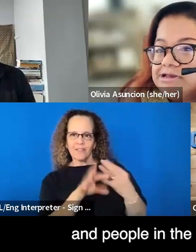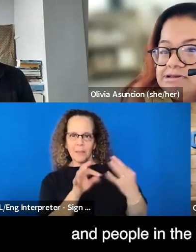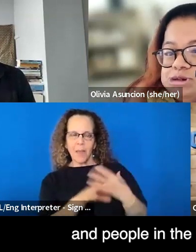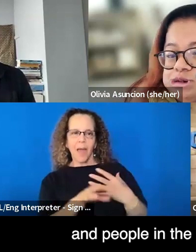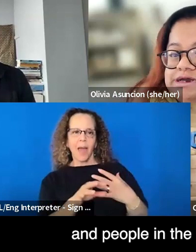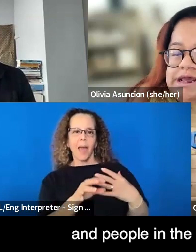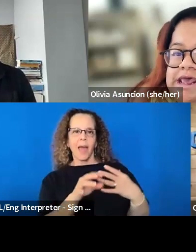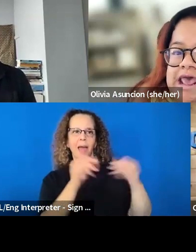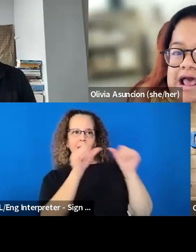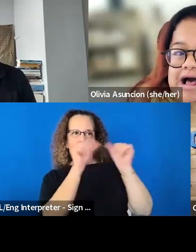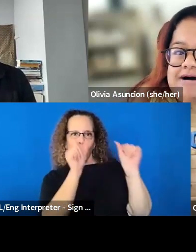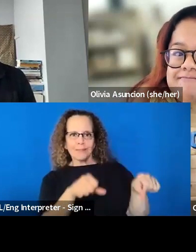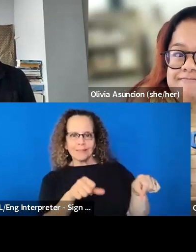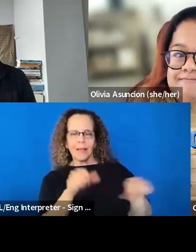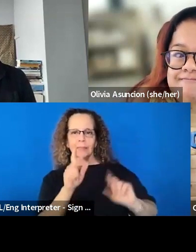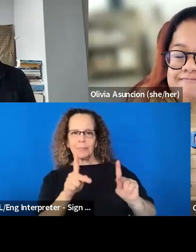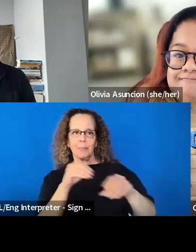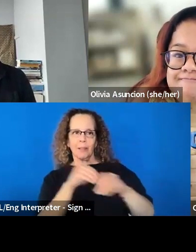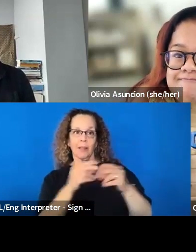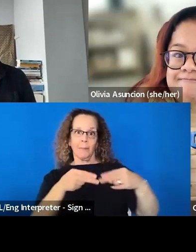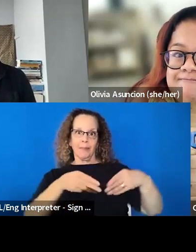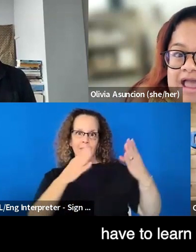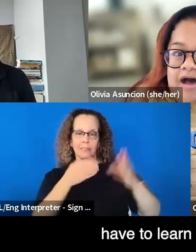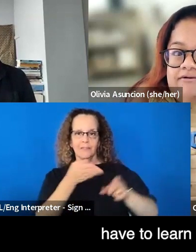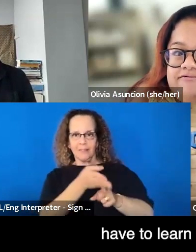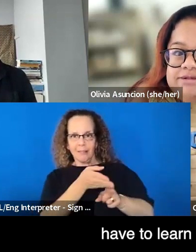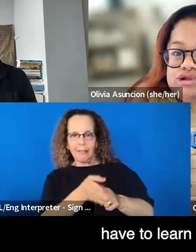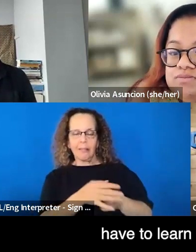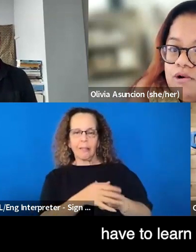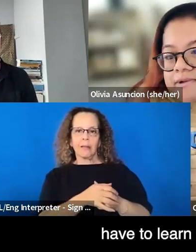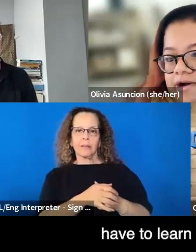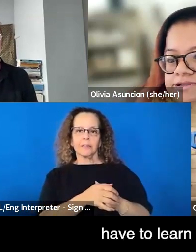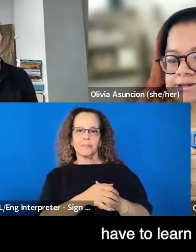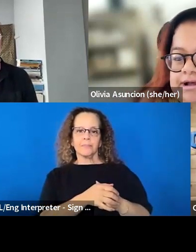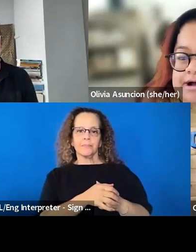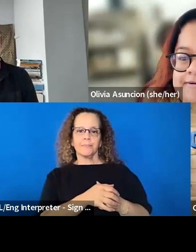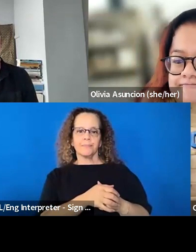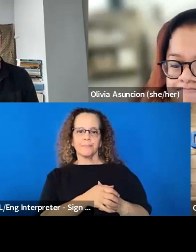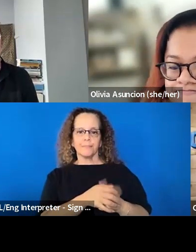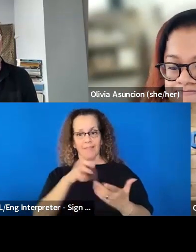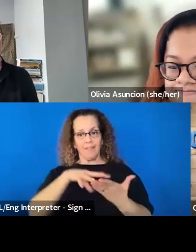building industry have to learn more about.